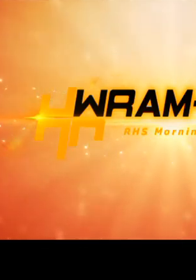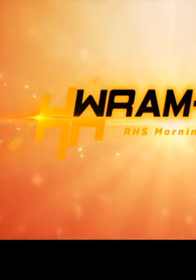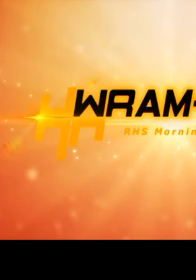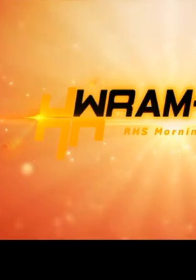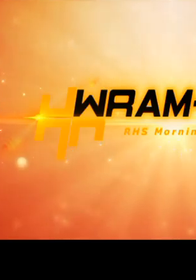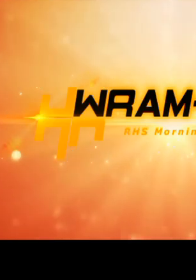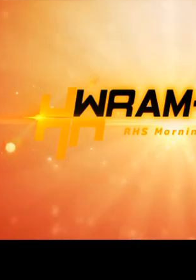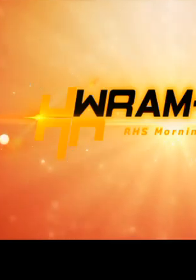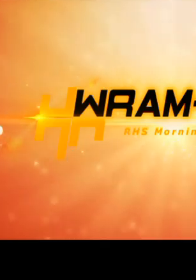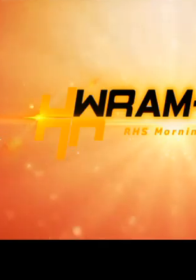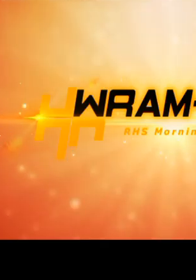how you know Thank